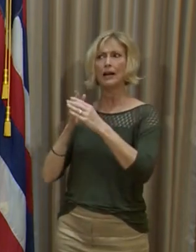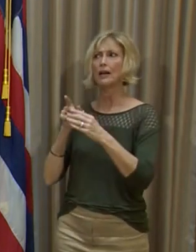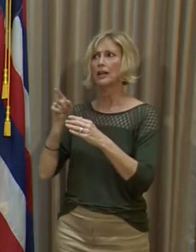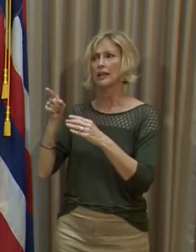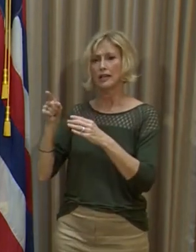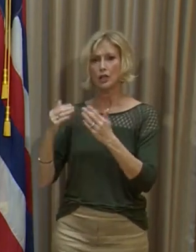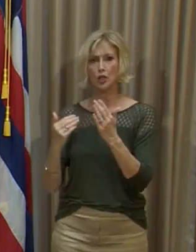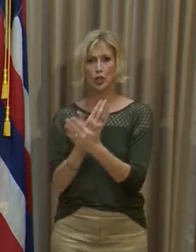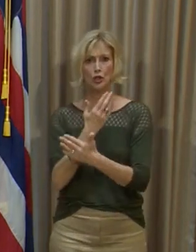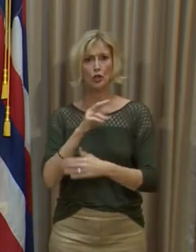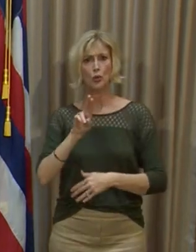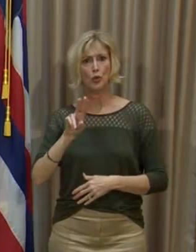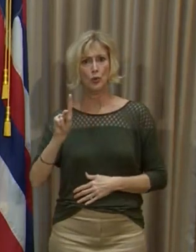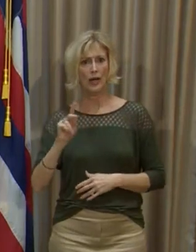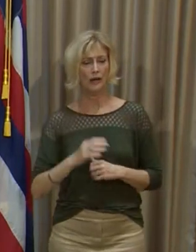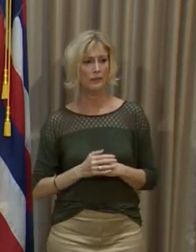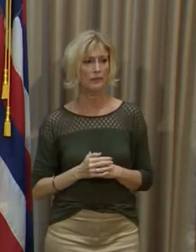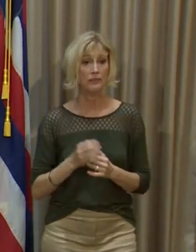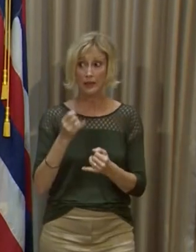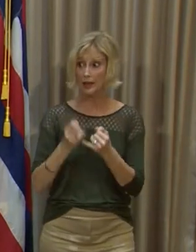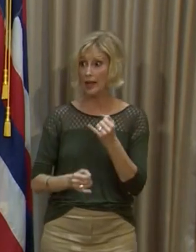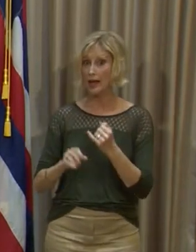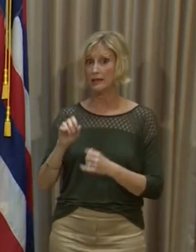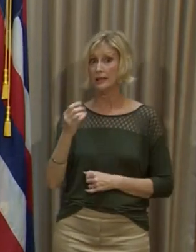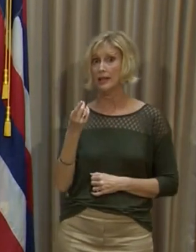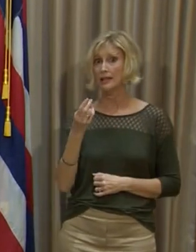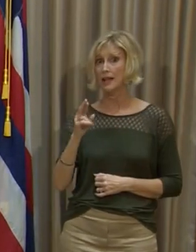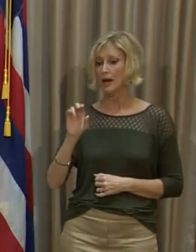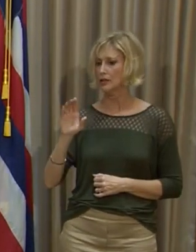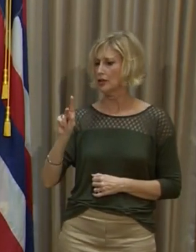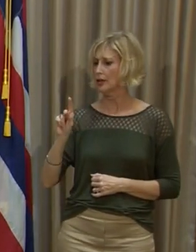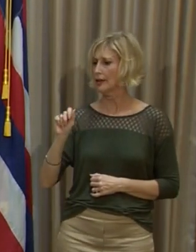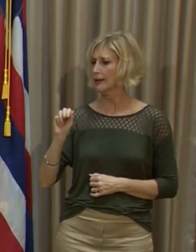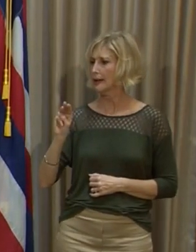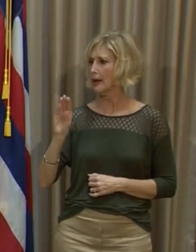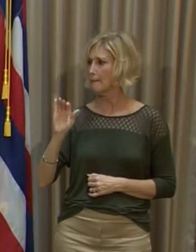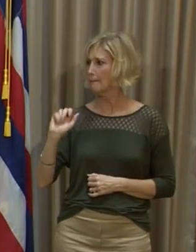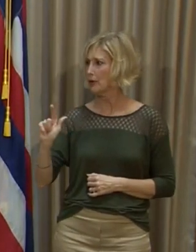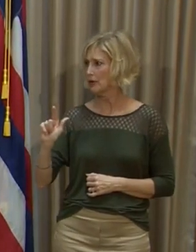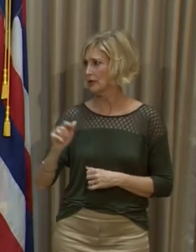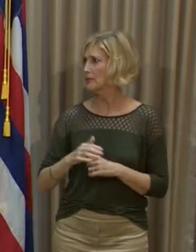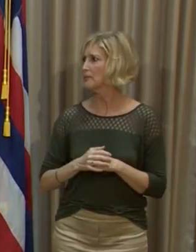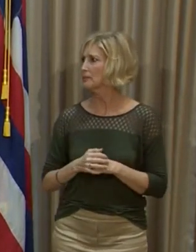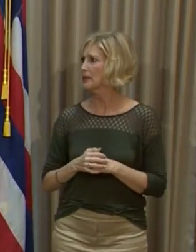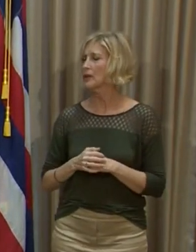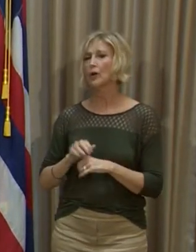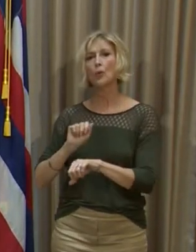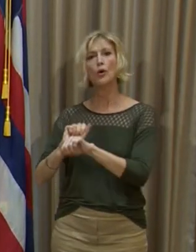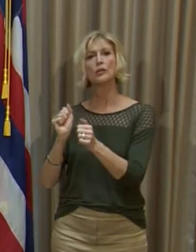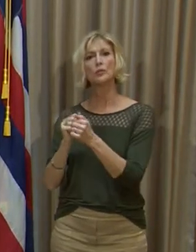Thank you very much, Dr. Desmond. And finally, we have Dr. Sarah Campbell, Acting State Epidemiologist, DOH.